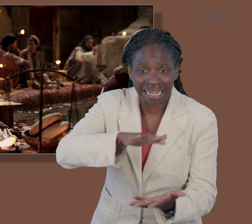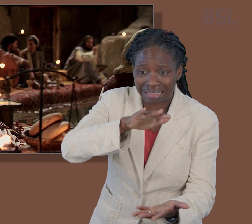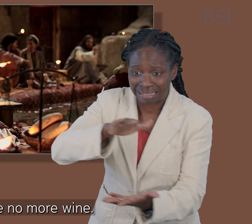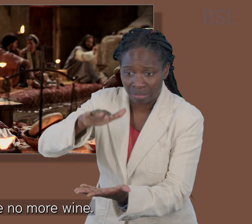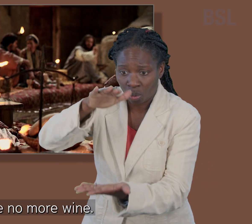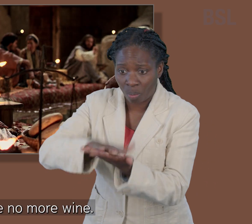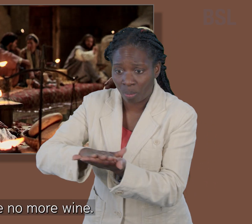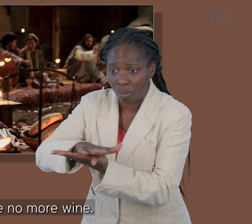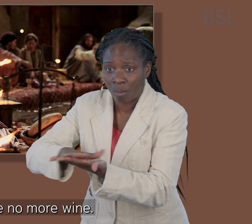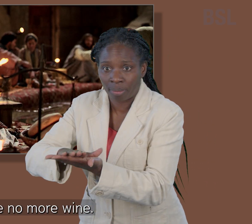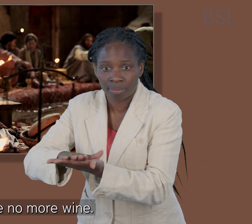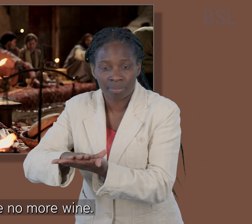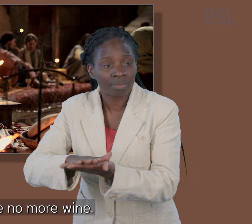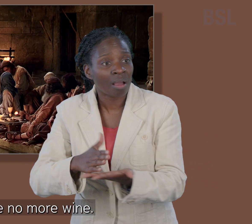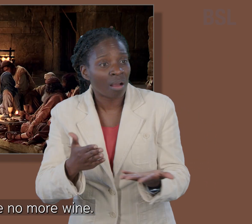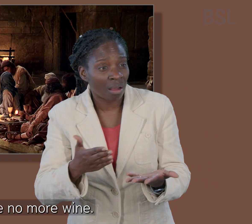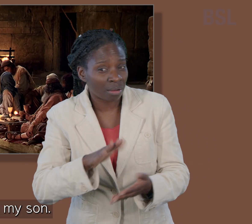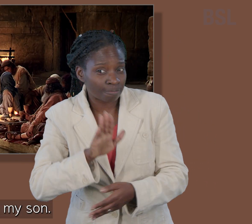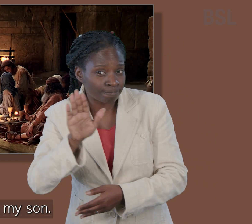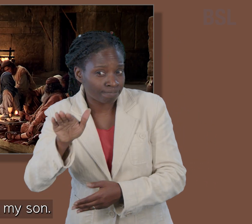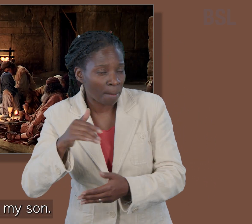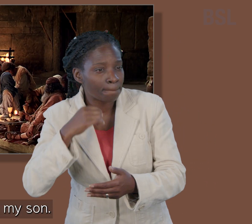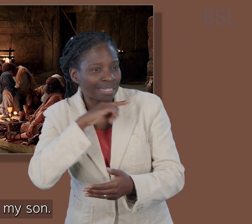We have no more wine I must see my son